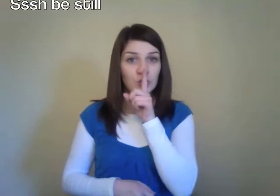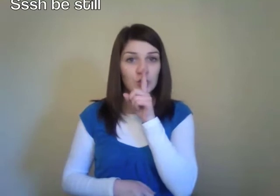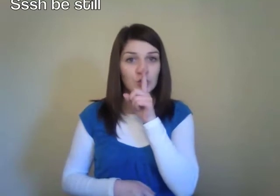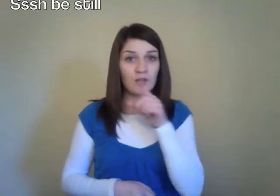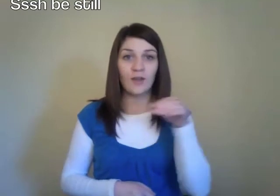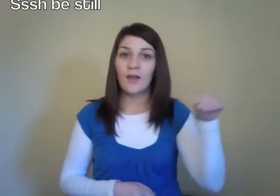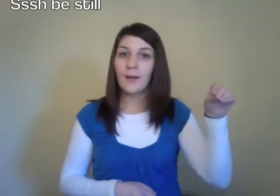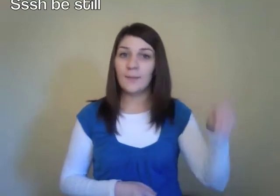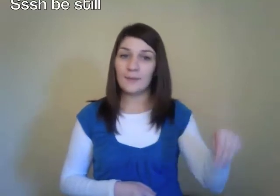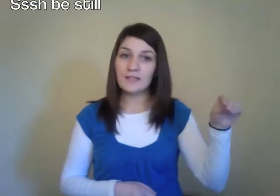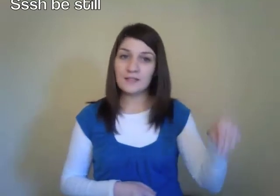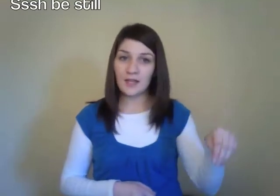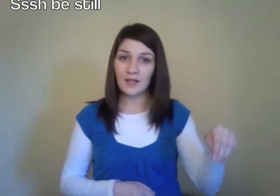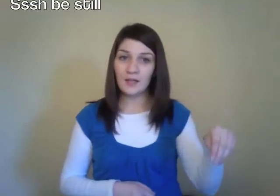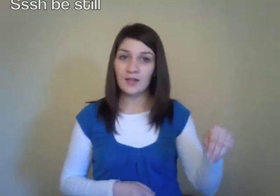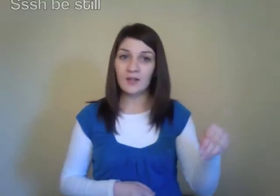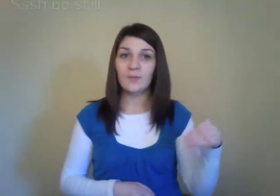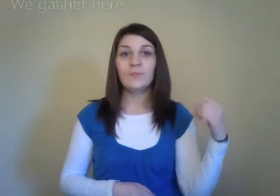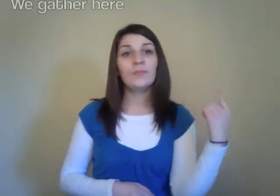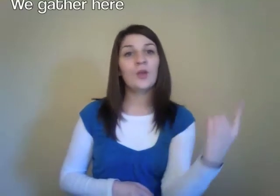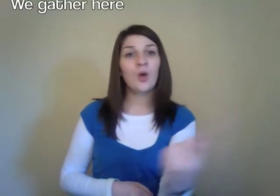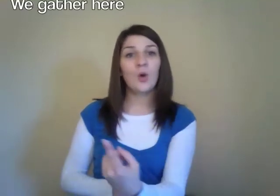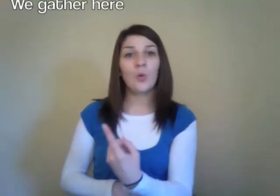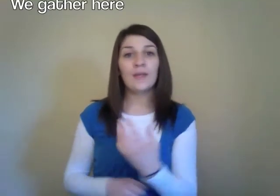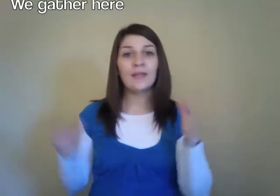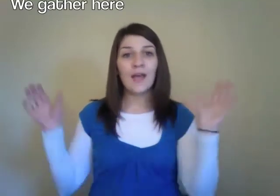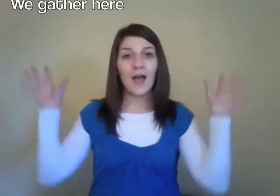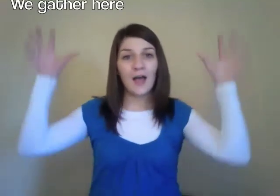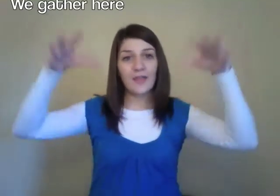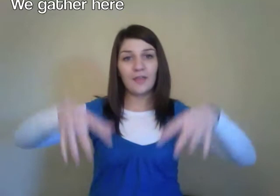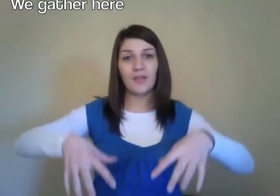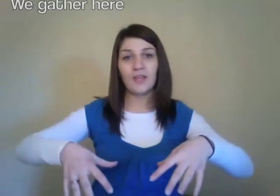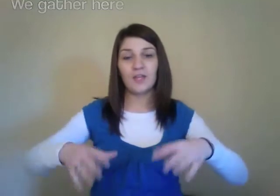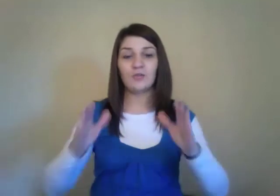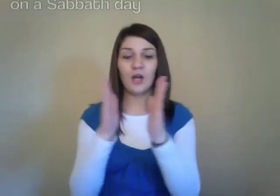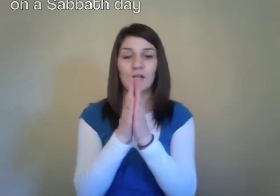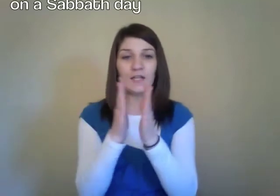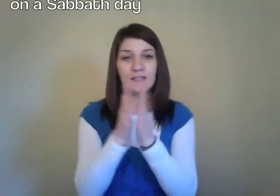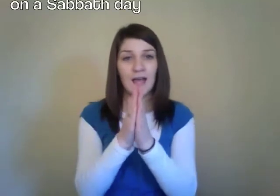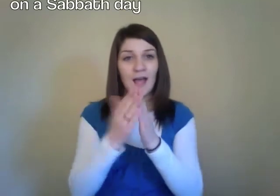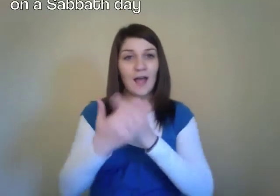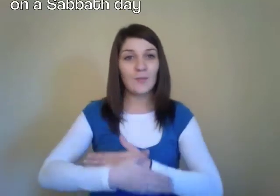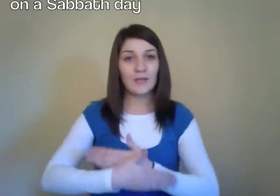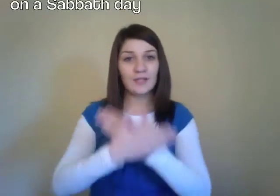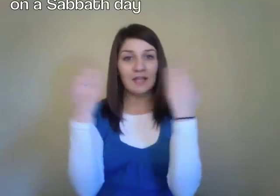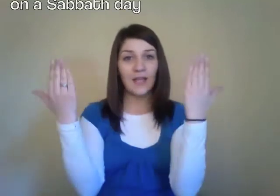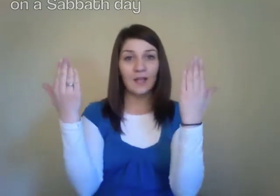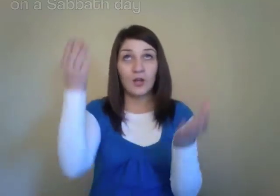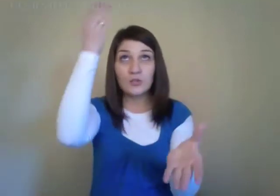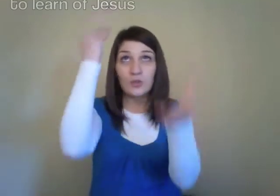me still, We gather here all the rest of the day To